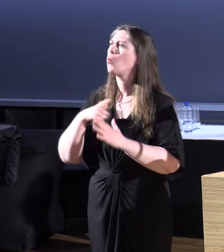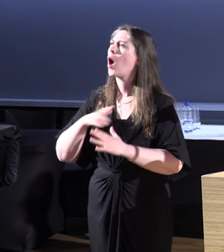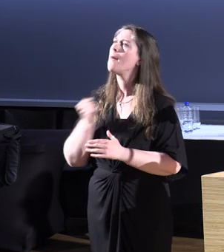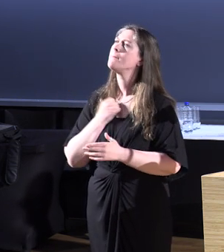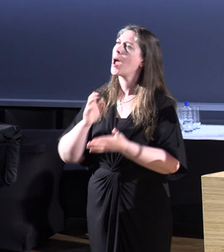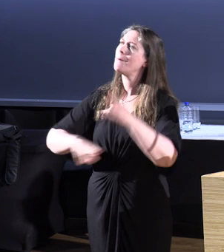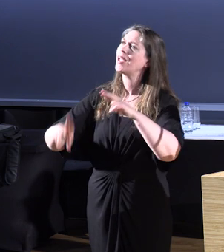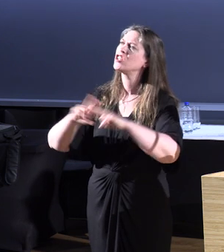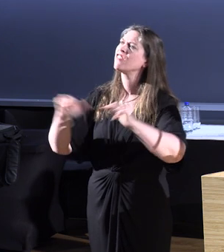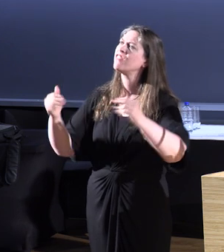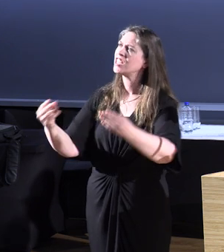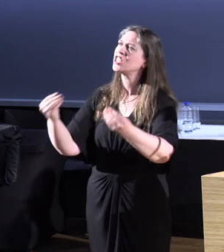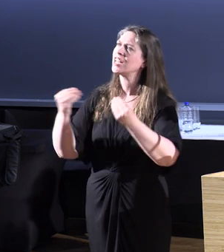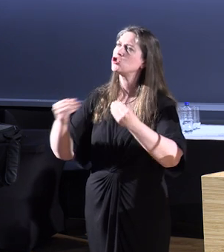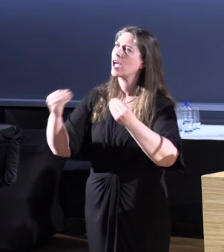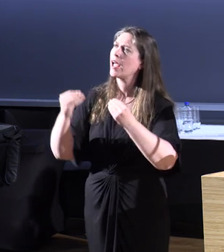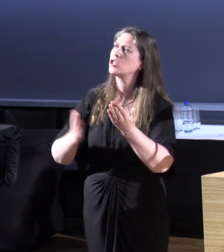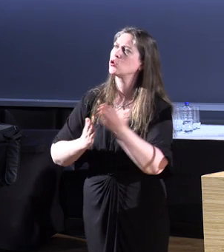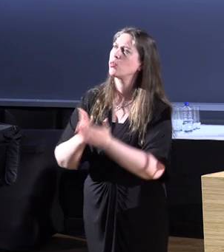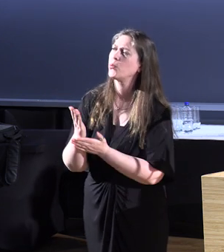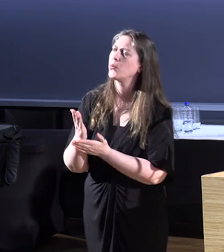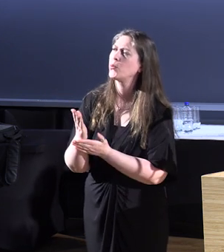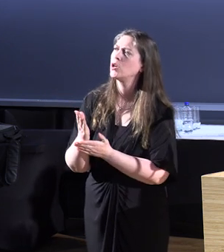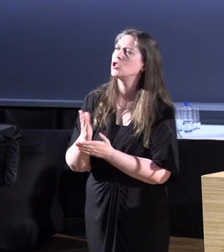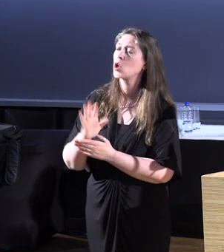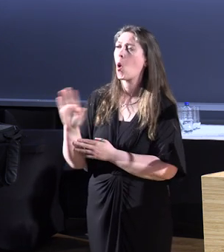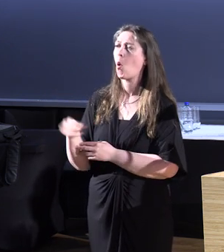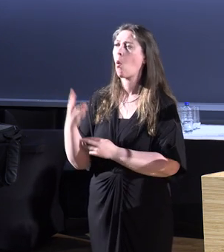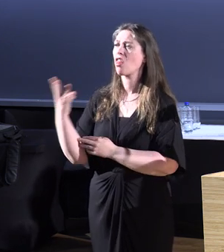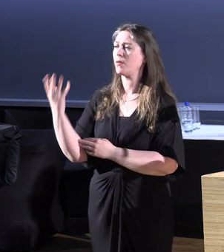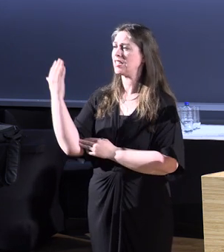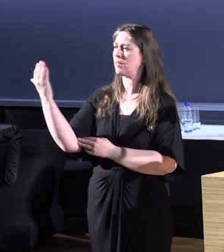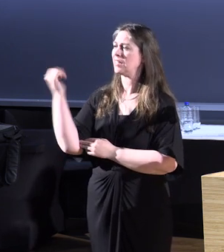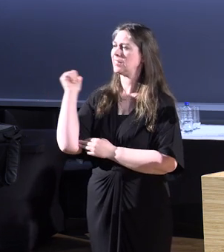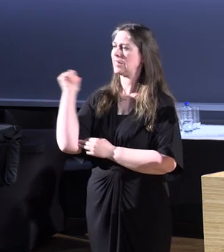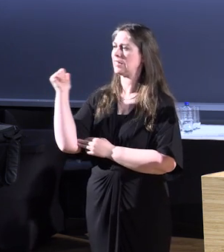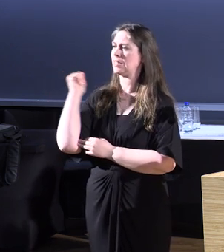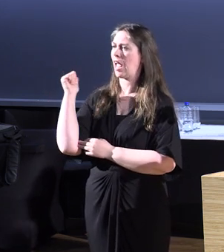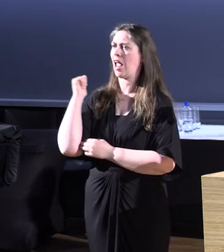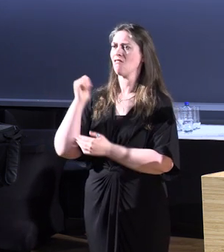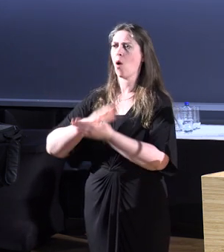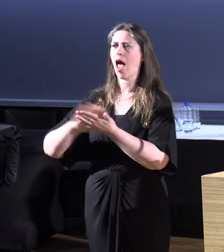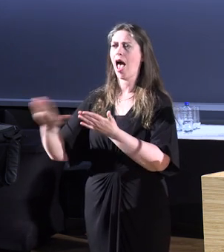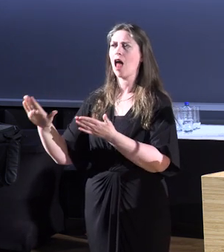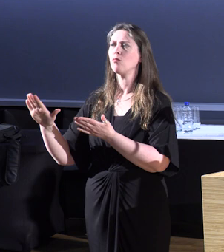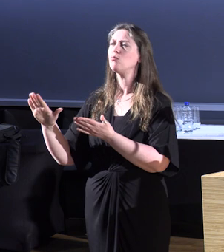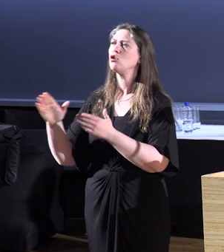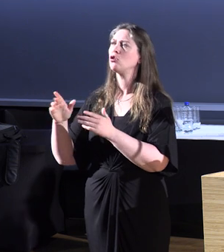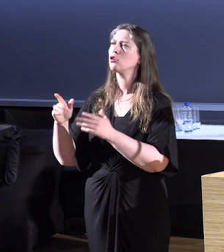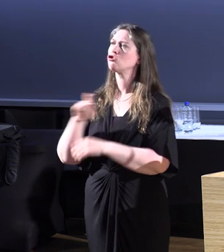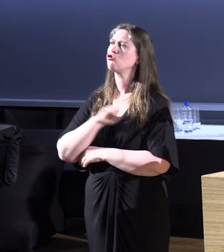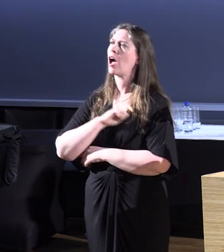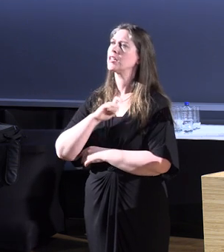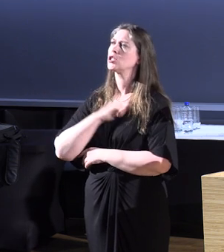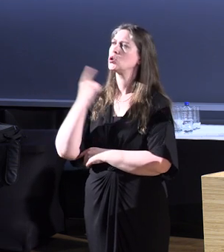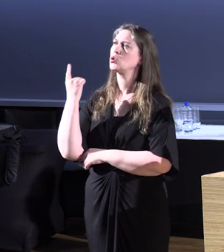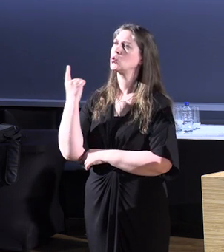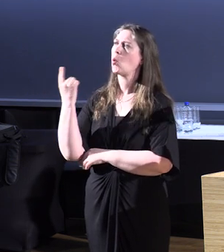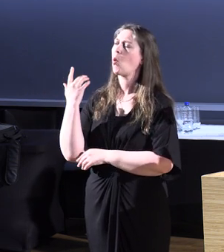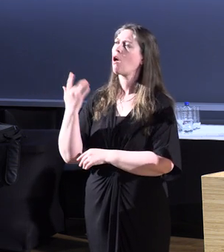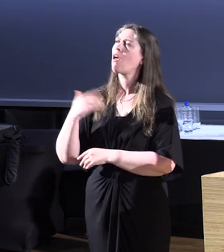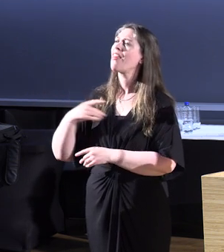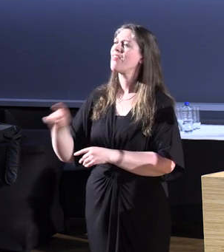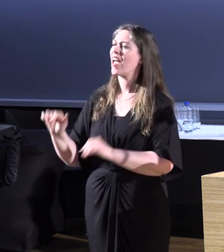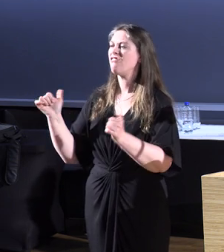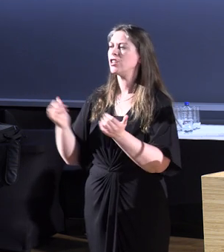to hazard a guess that all three young speakers yesterday for the Hallberg Trust have middle-class families that are supportive and so